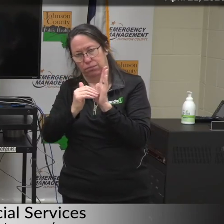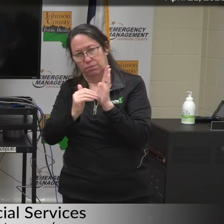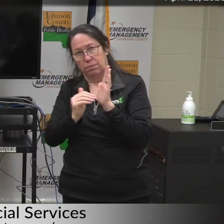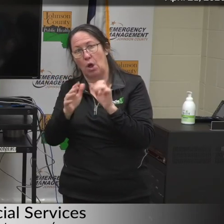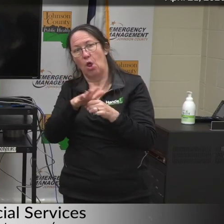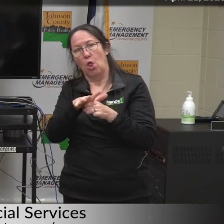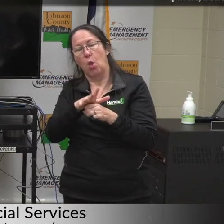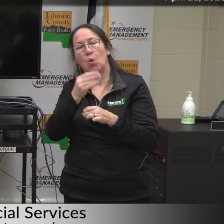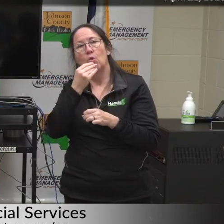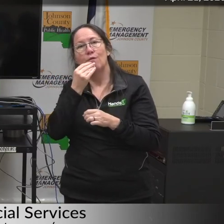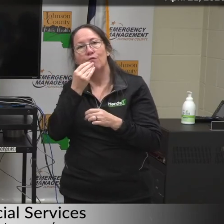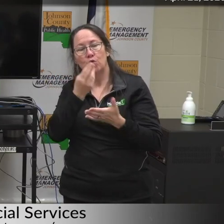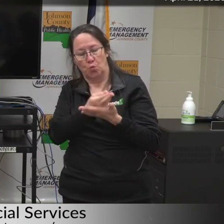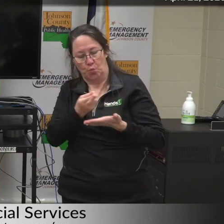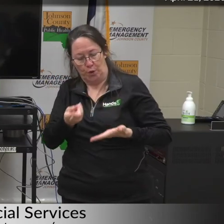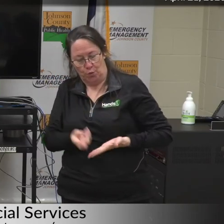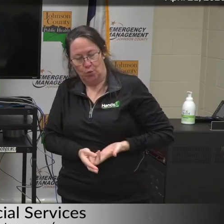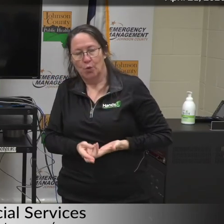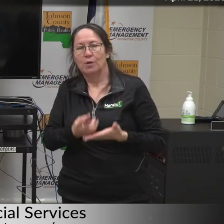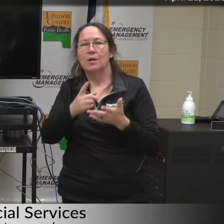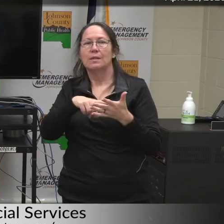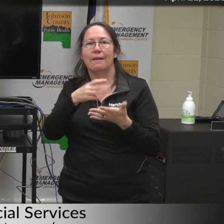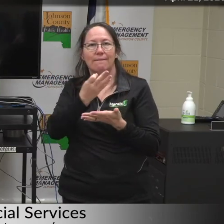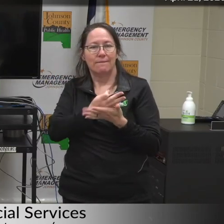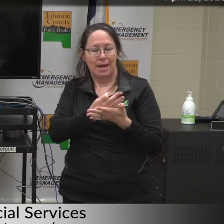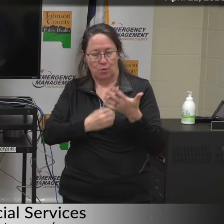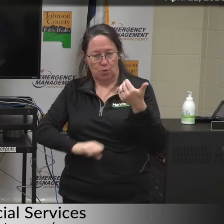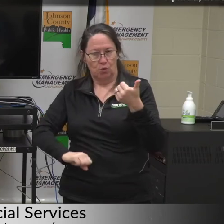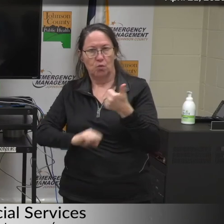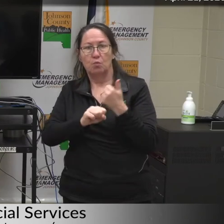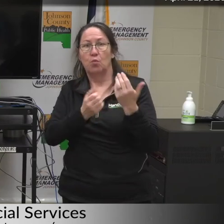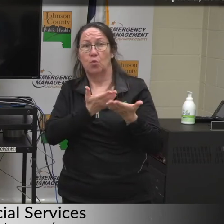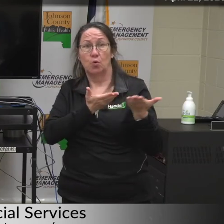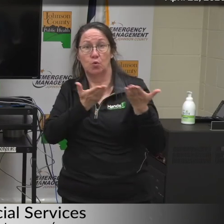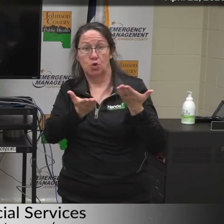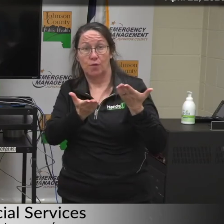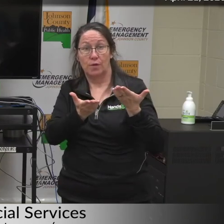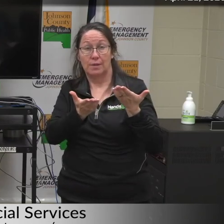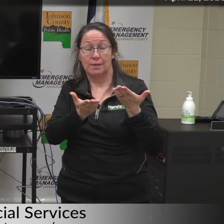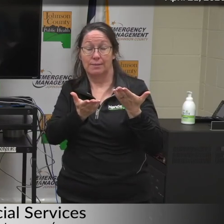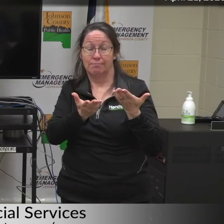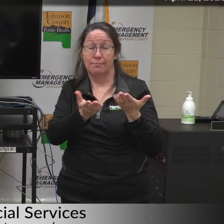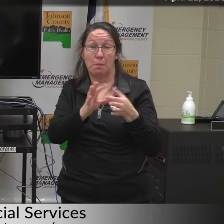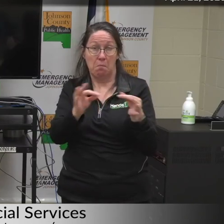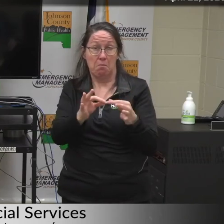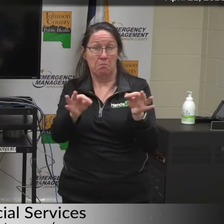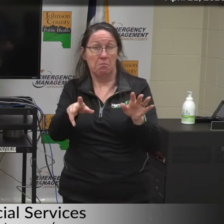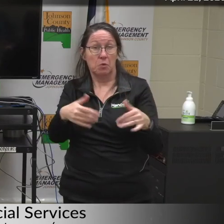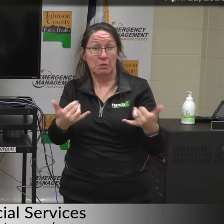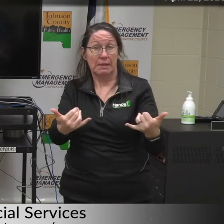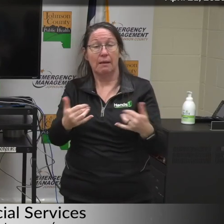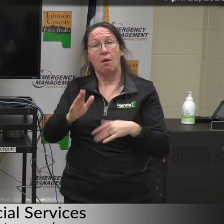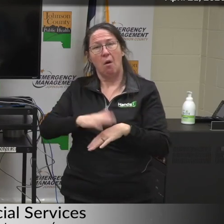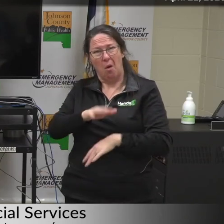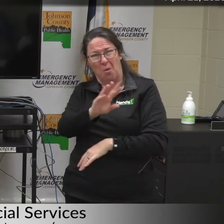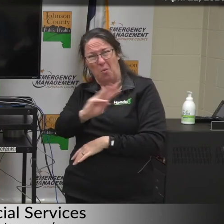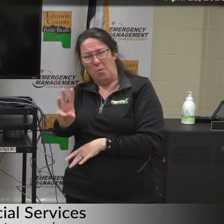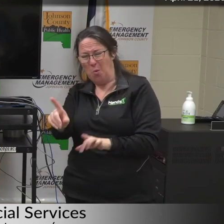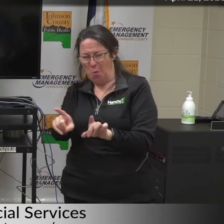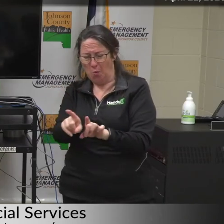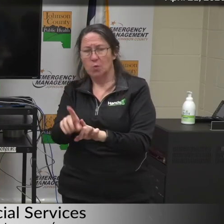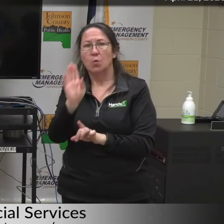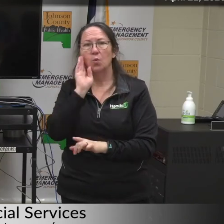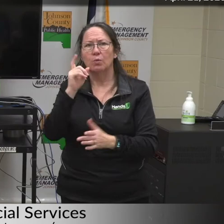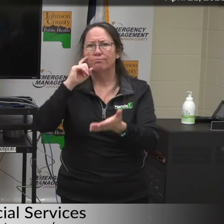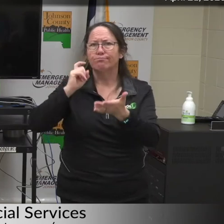local food resources along with the financial supports mentioned here today. On that website, you'll also